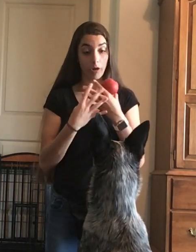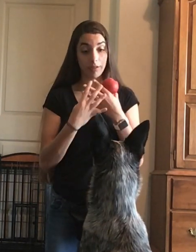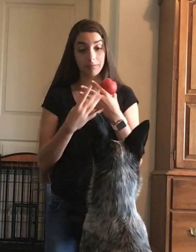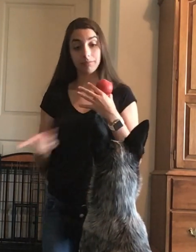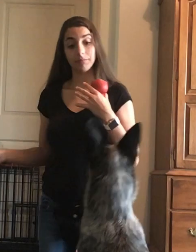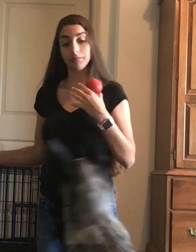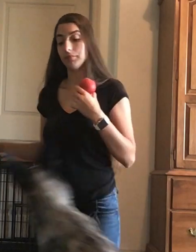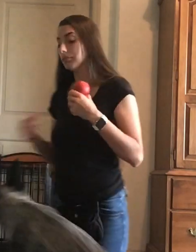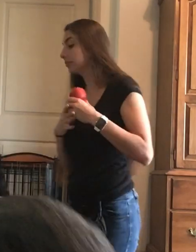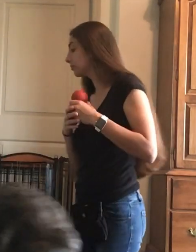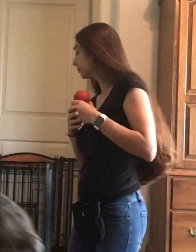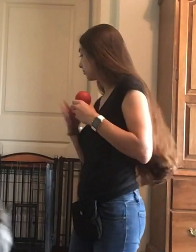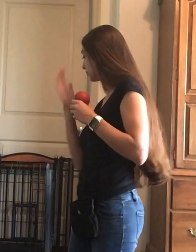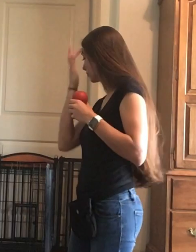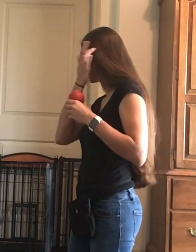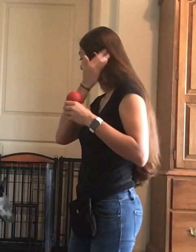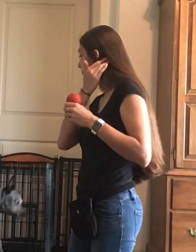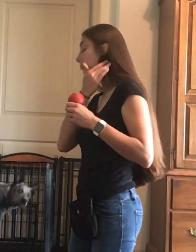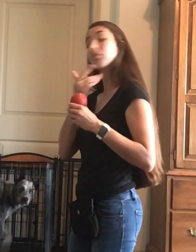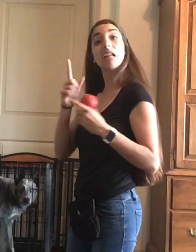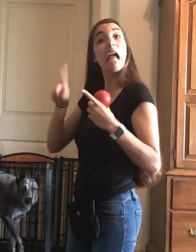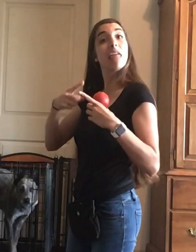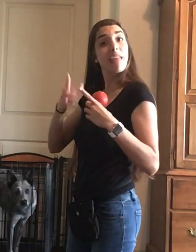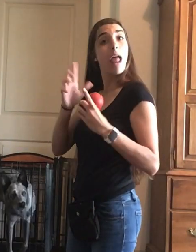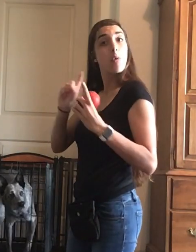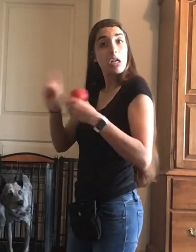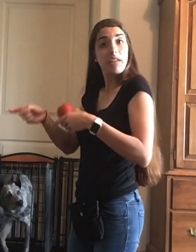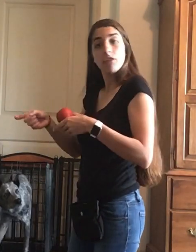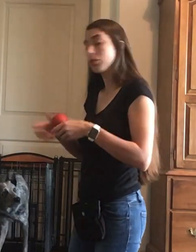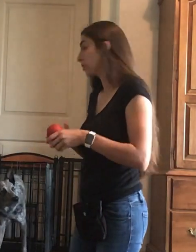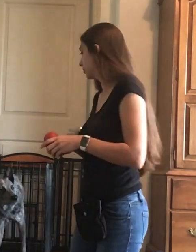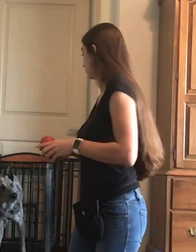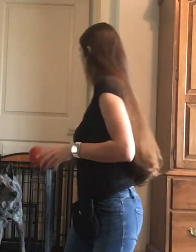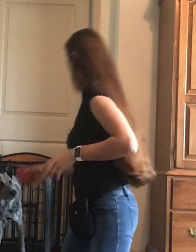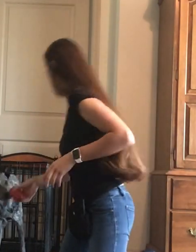I'm going to tell her, get in the kennel, and then I'm going to give it to her.